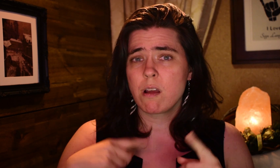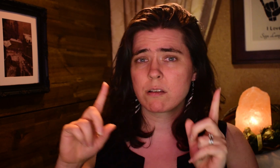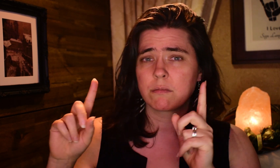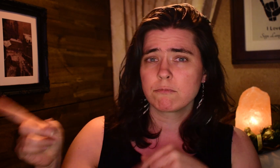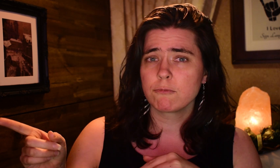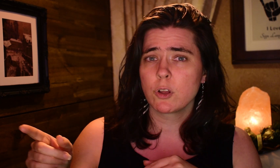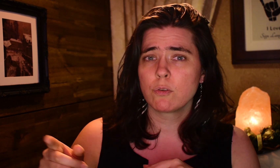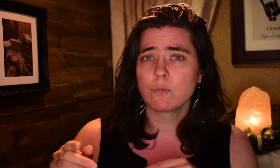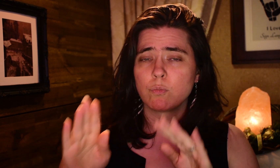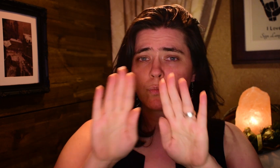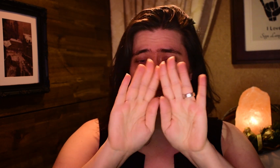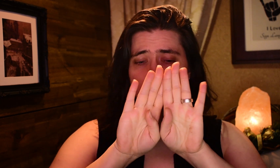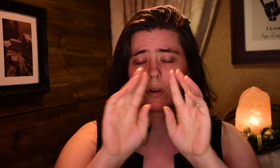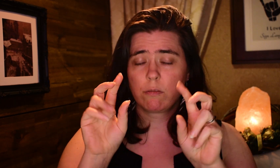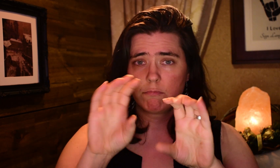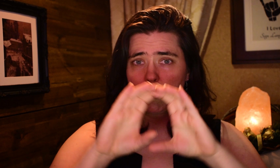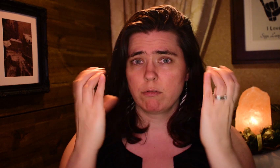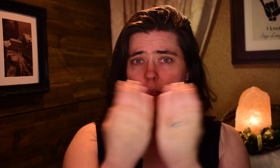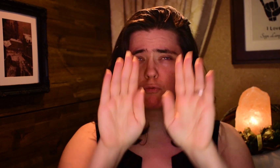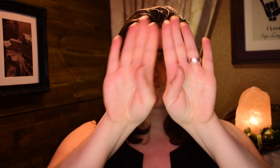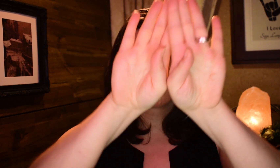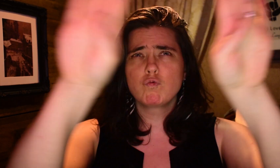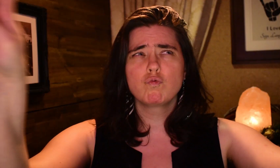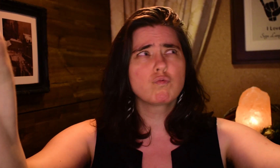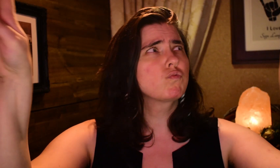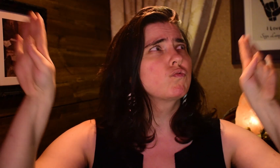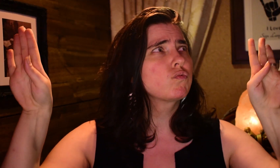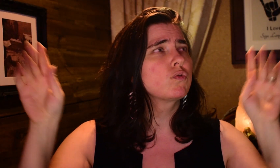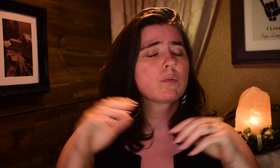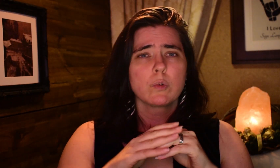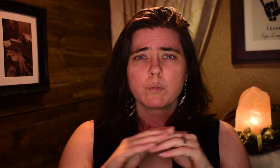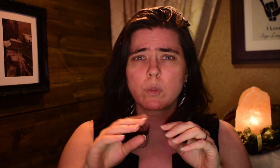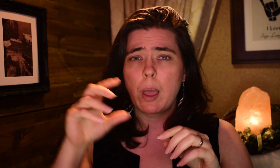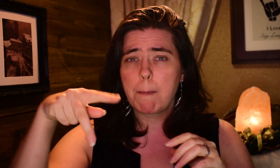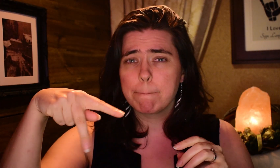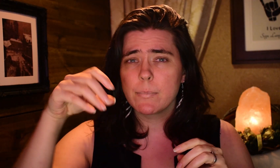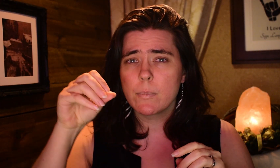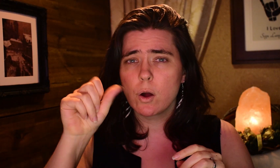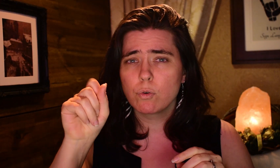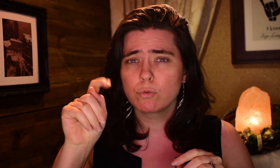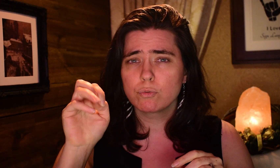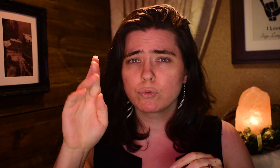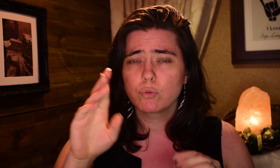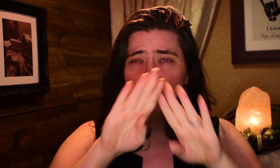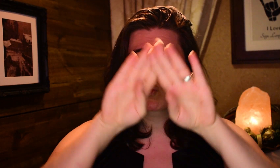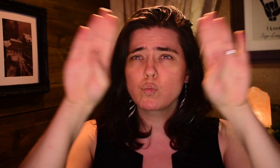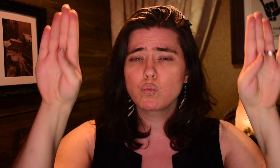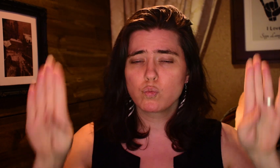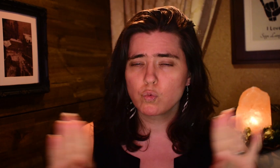When I would go to the class, up on the wall, there was a